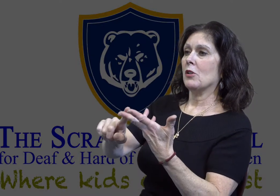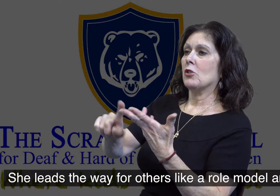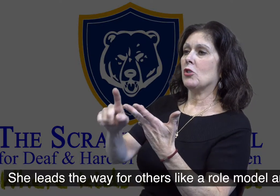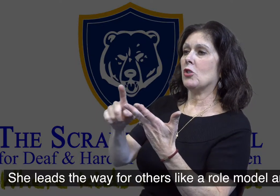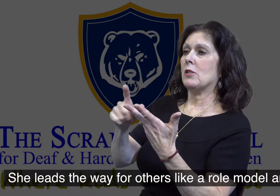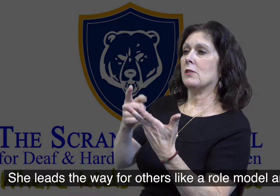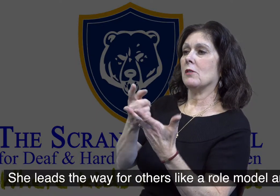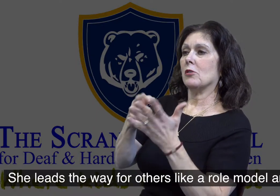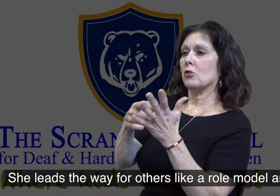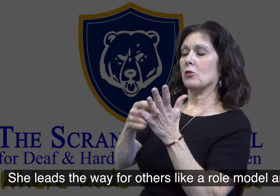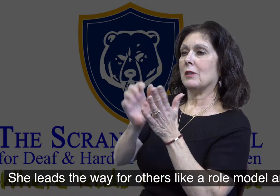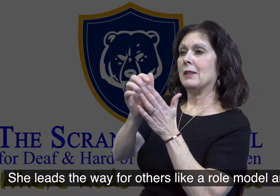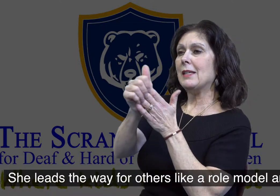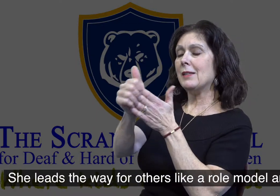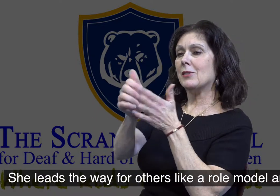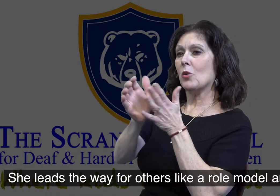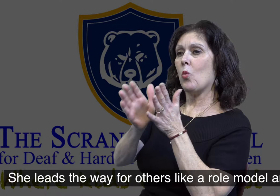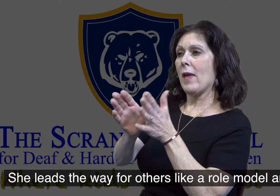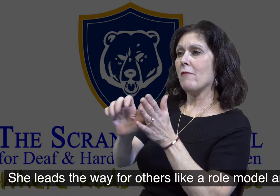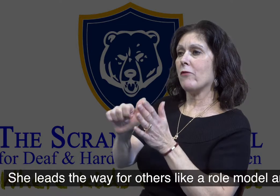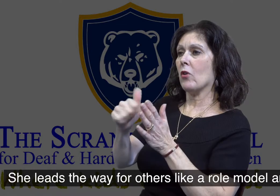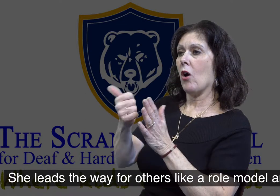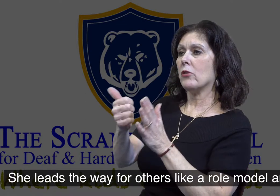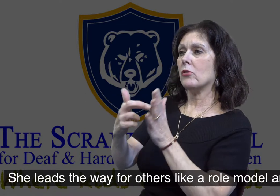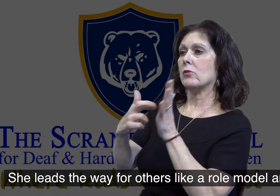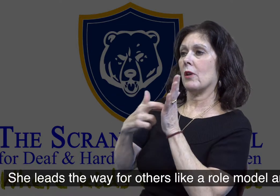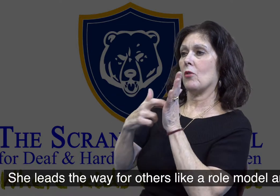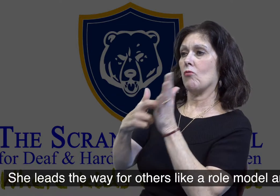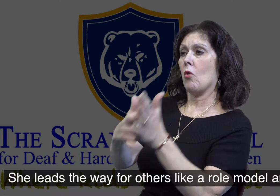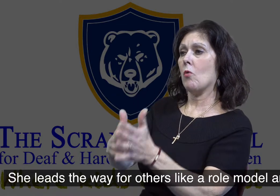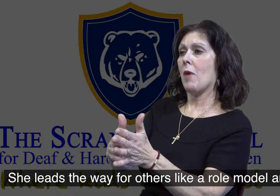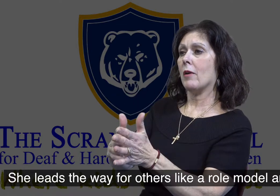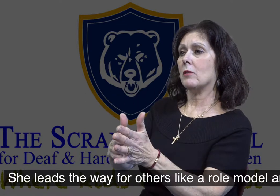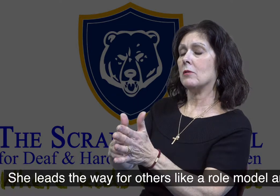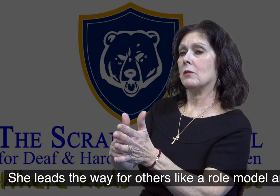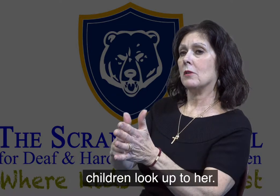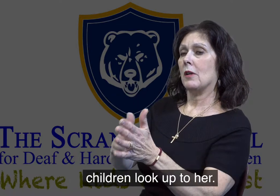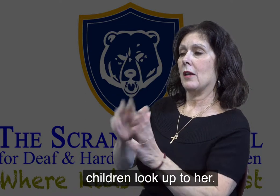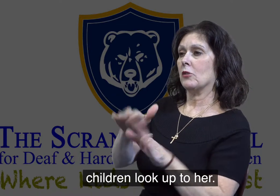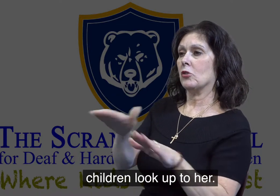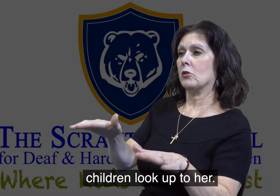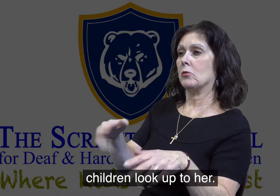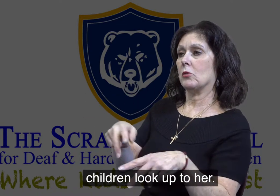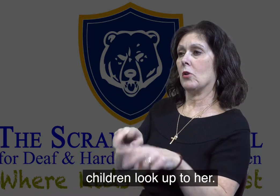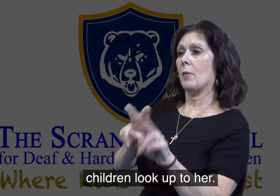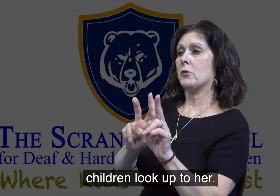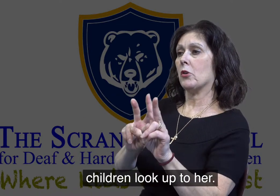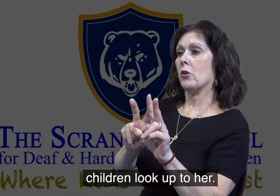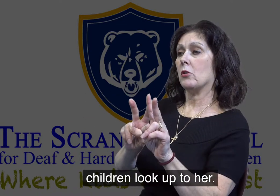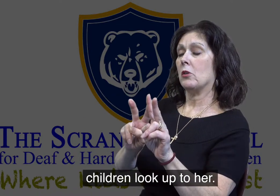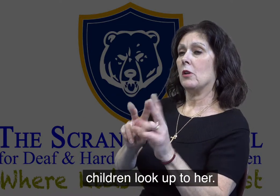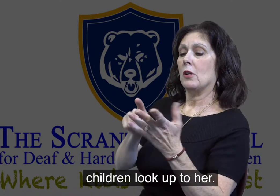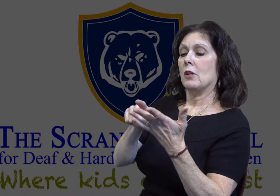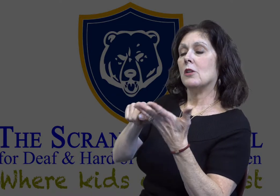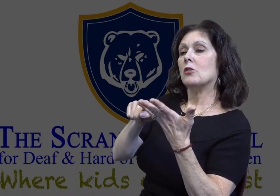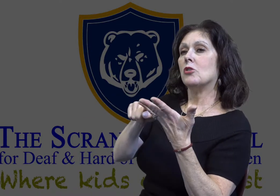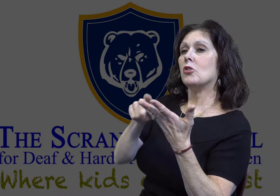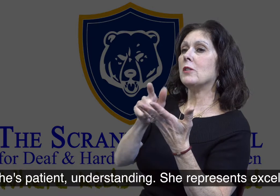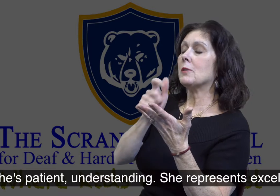she leads the way for others like a role model when children look up to her. She's